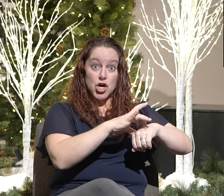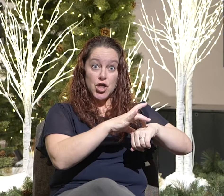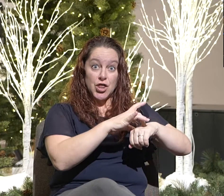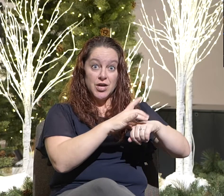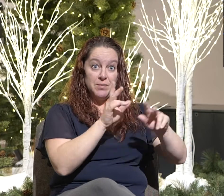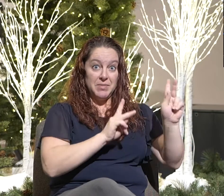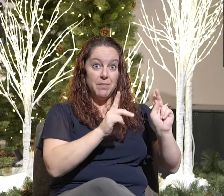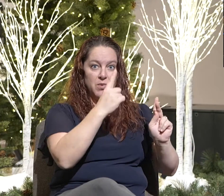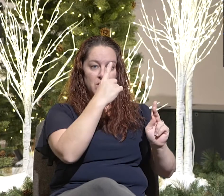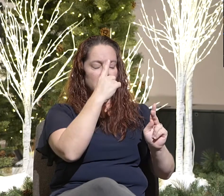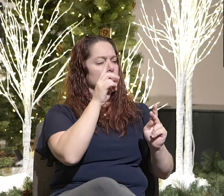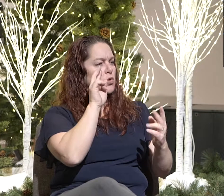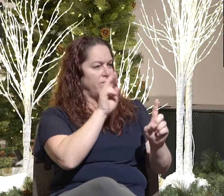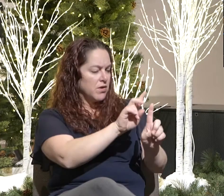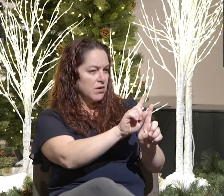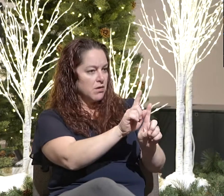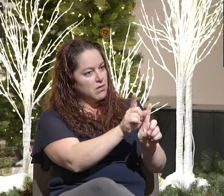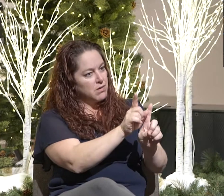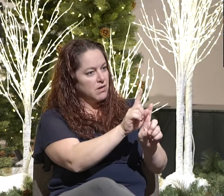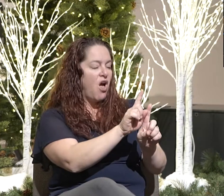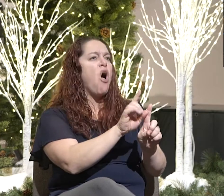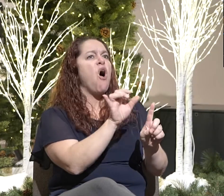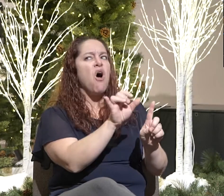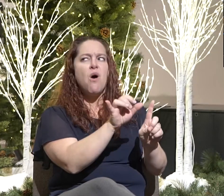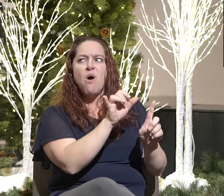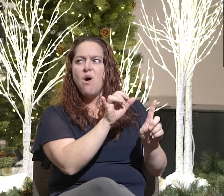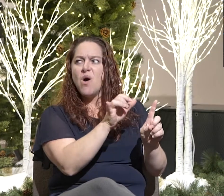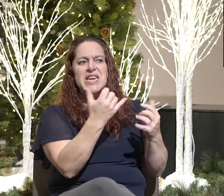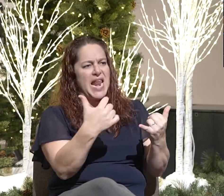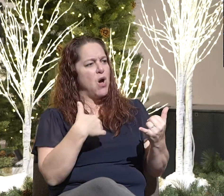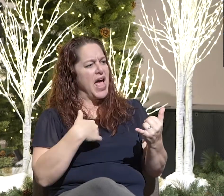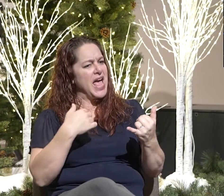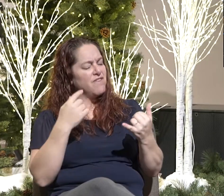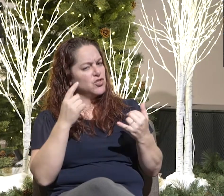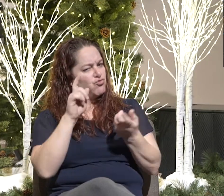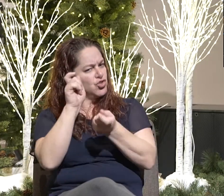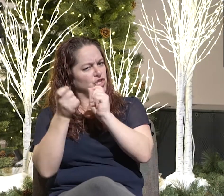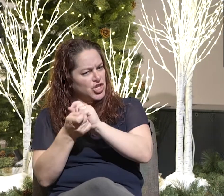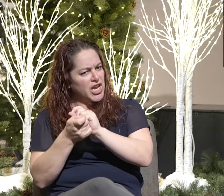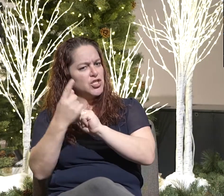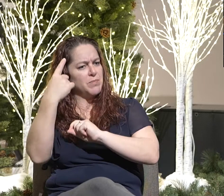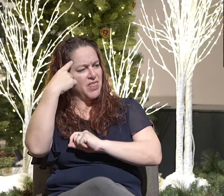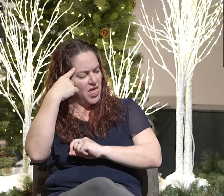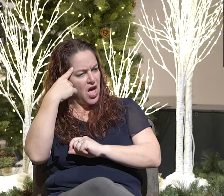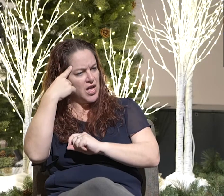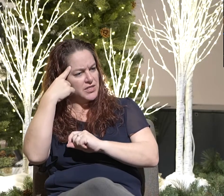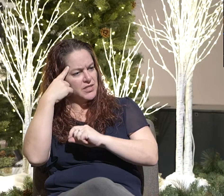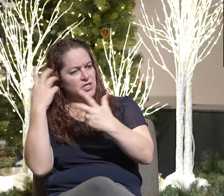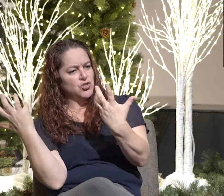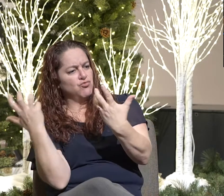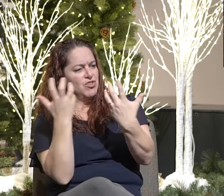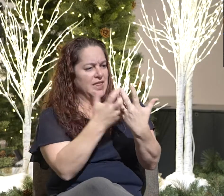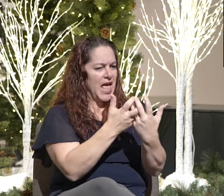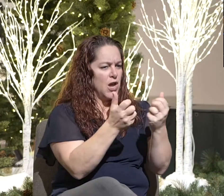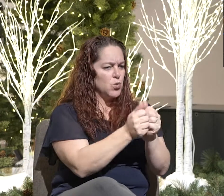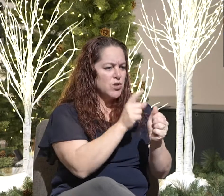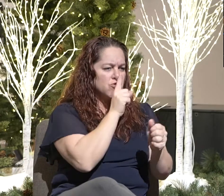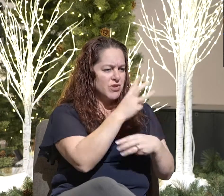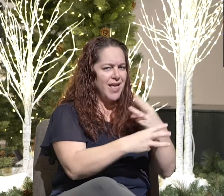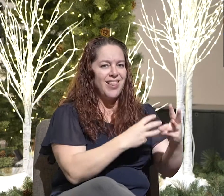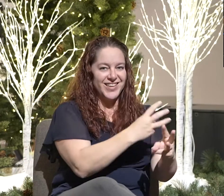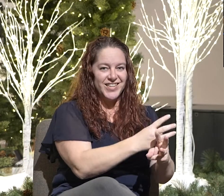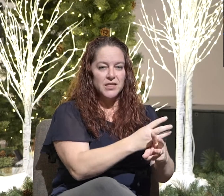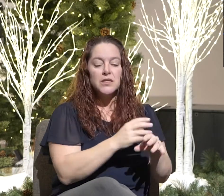reorganize my thoughts and my worldview in a way to align with reality. And with the Bible,